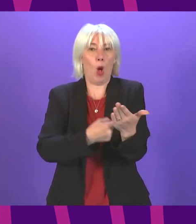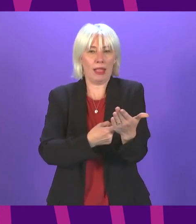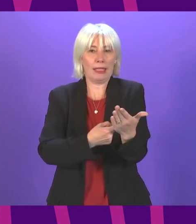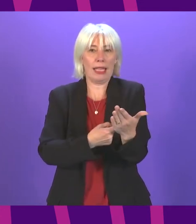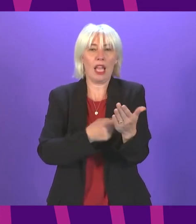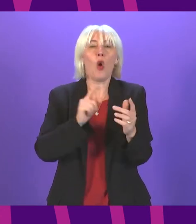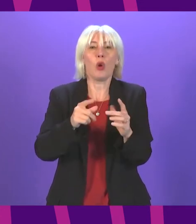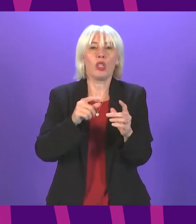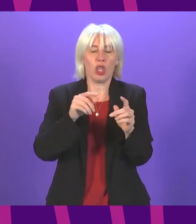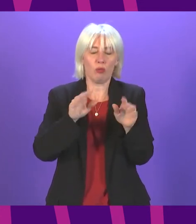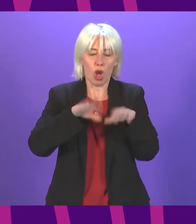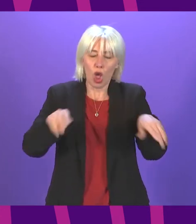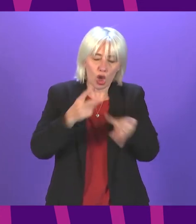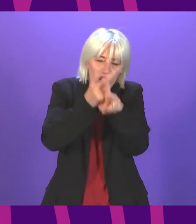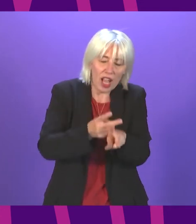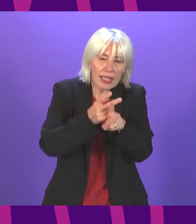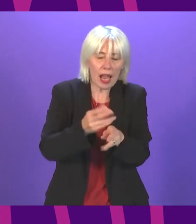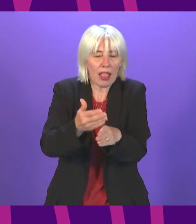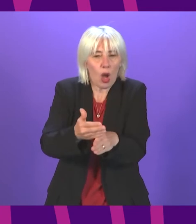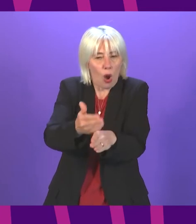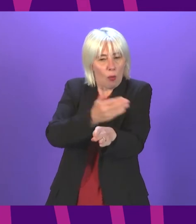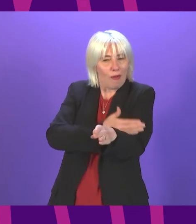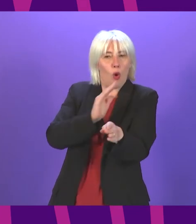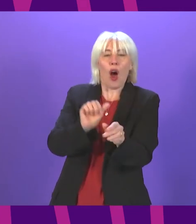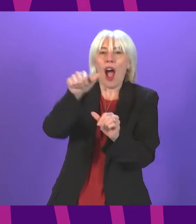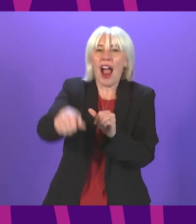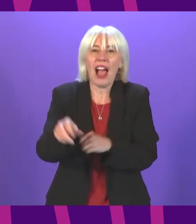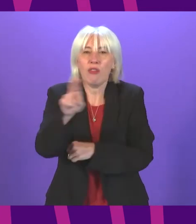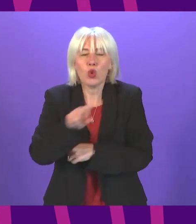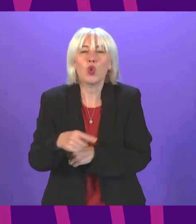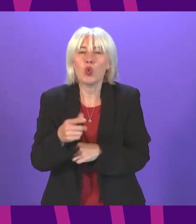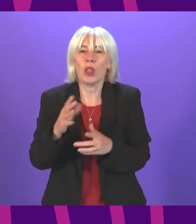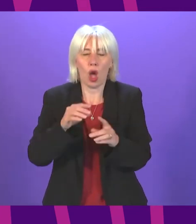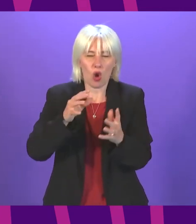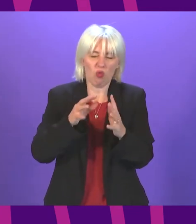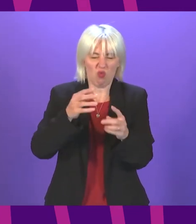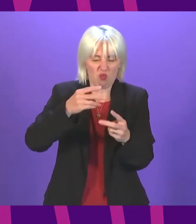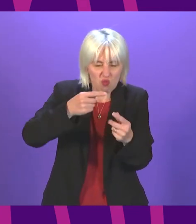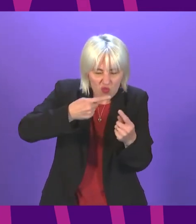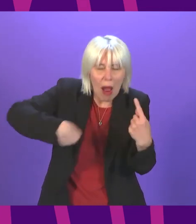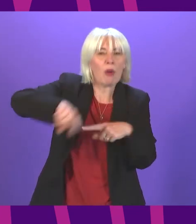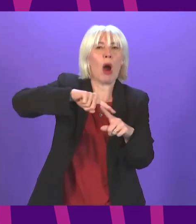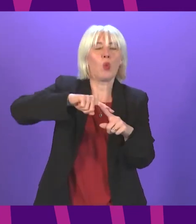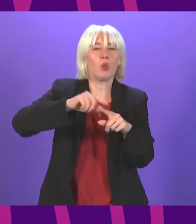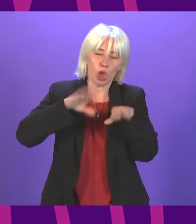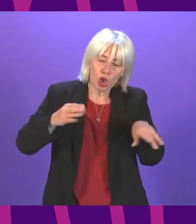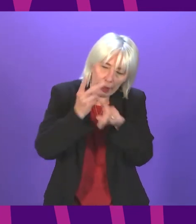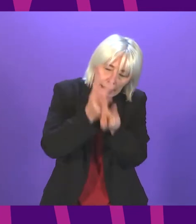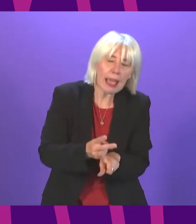ahead of this document was wrap-around childcare. That's a policy that we, on this side of the Chamber, announced would be in our manifesto